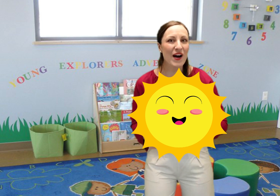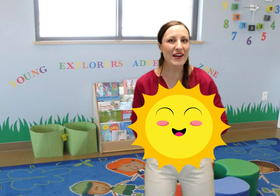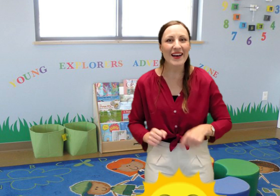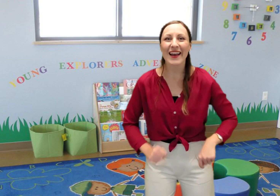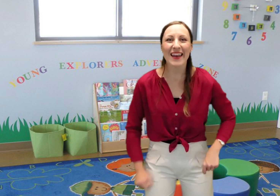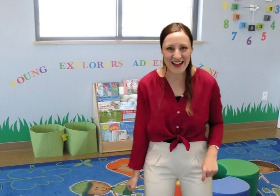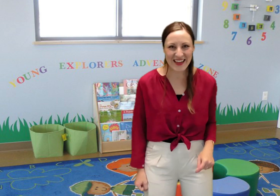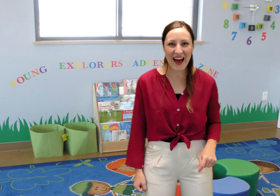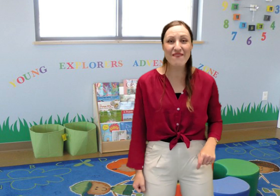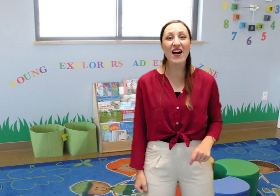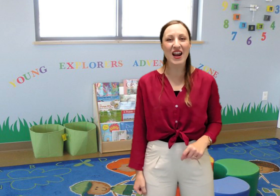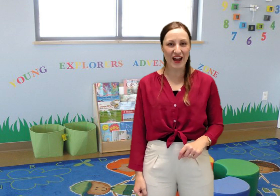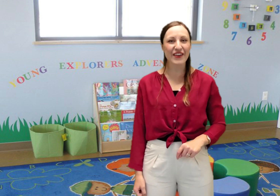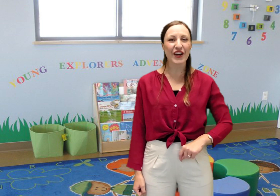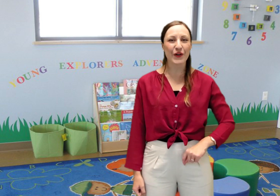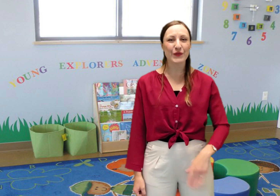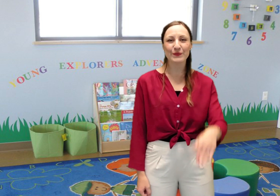one let's have another go